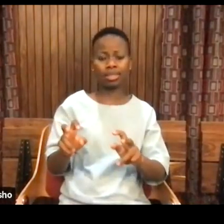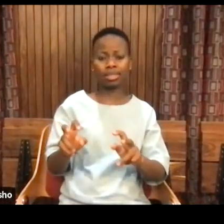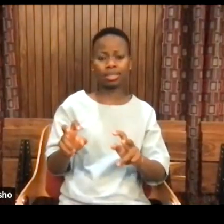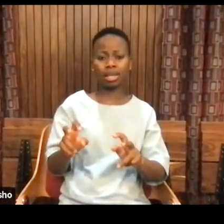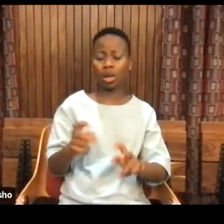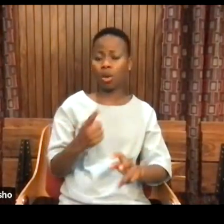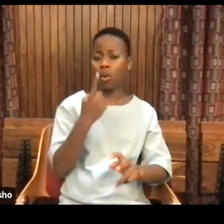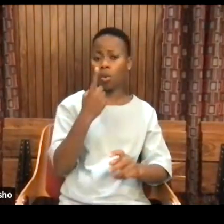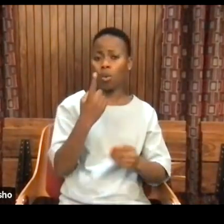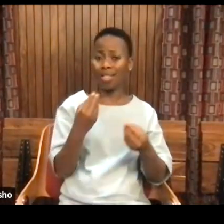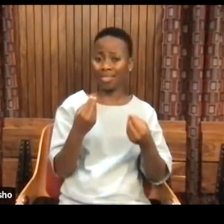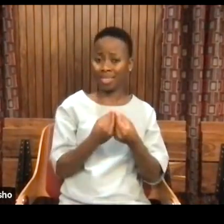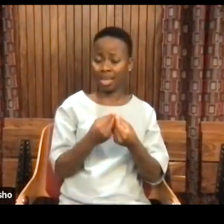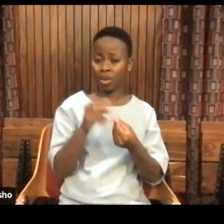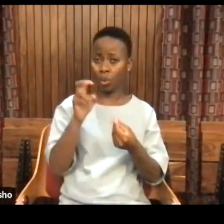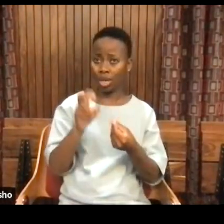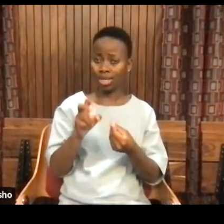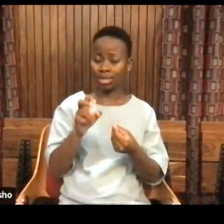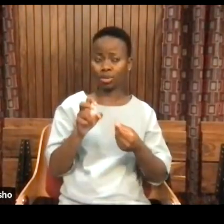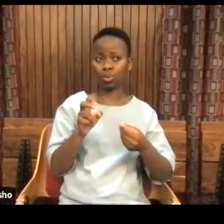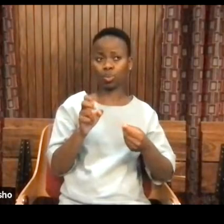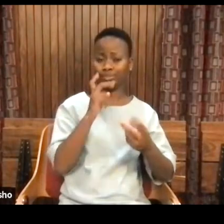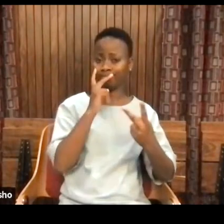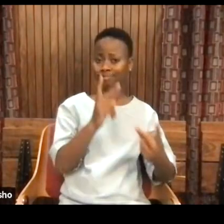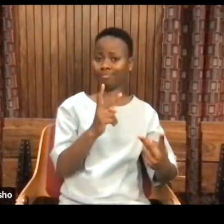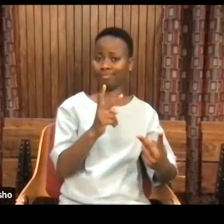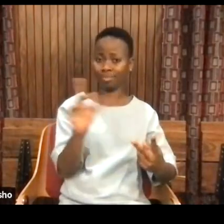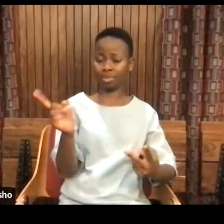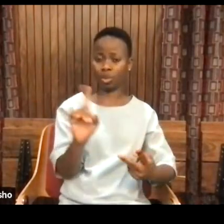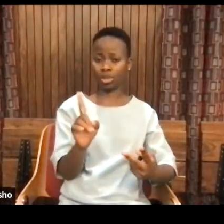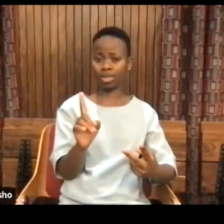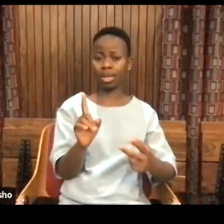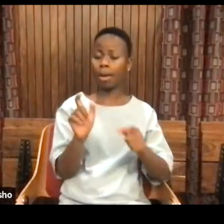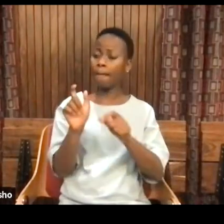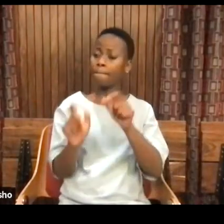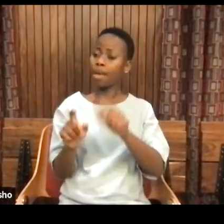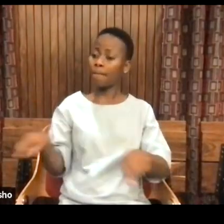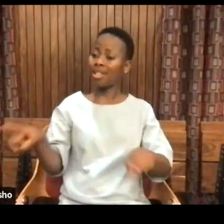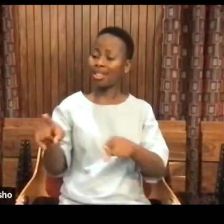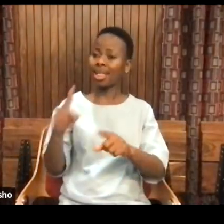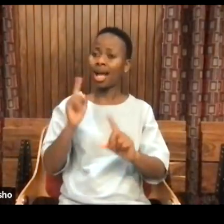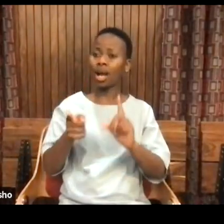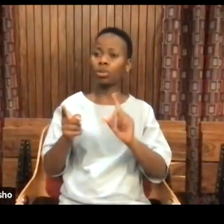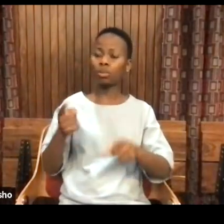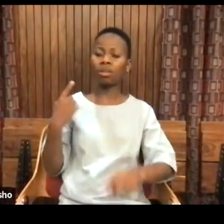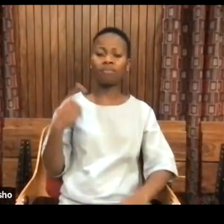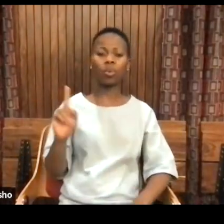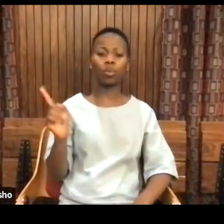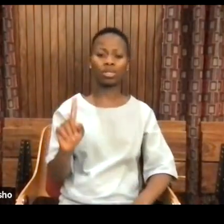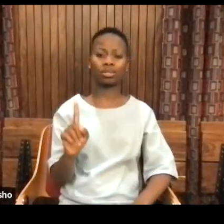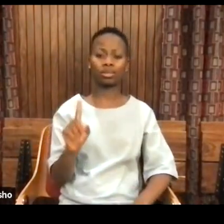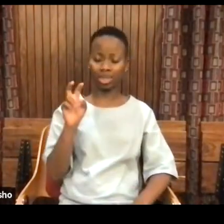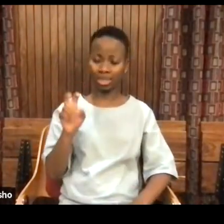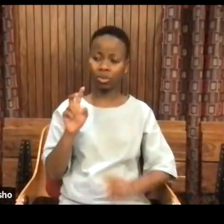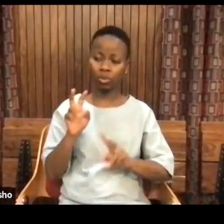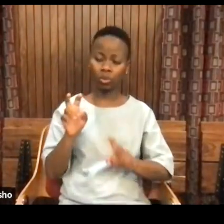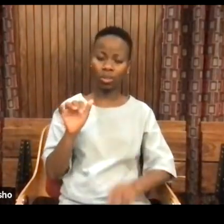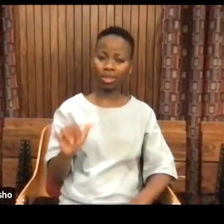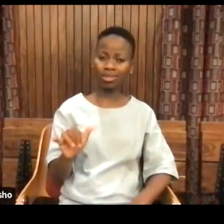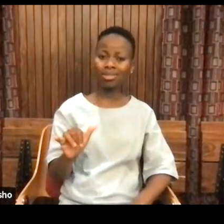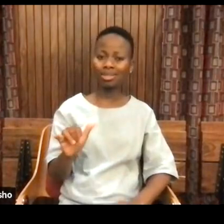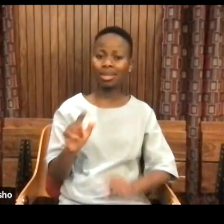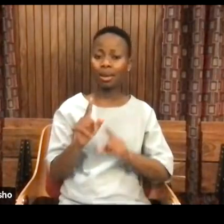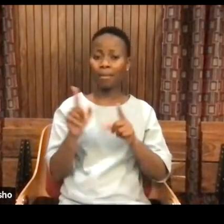face is what ultimately are people accountable for. Now, there's a larger issue